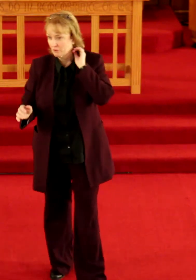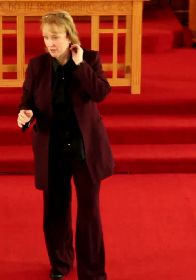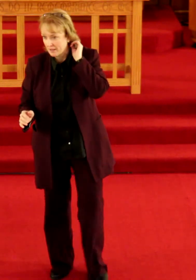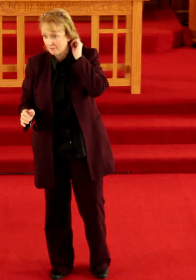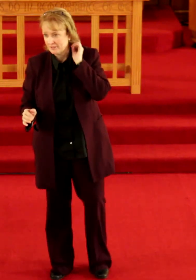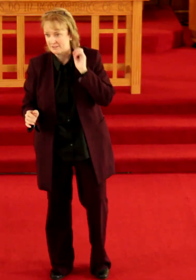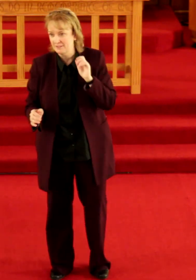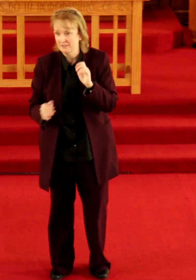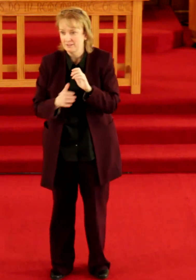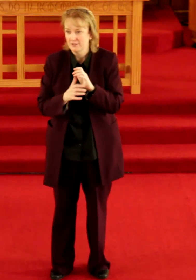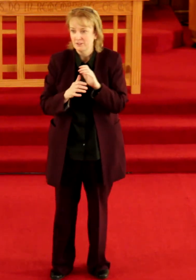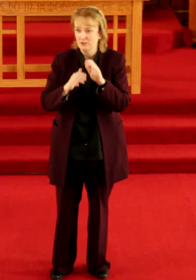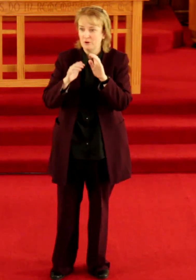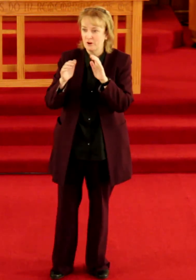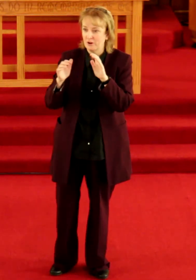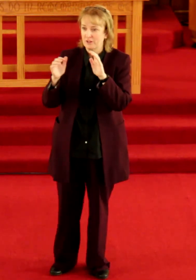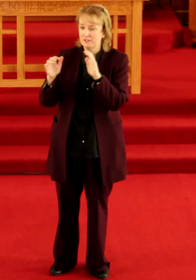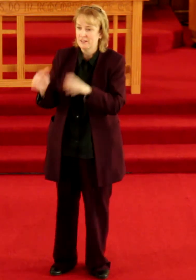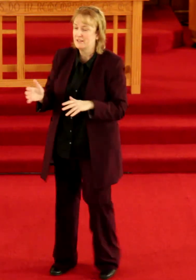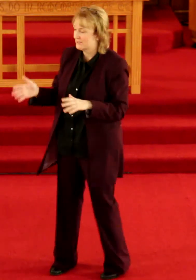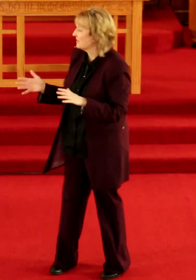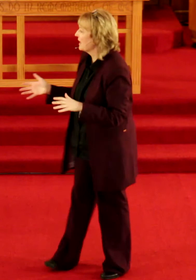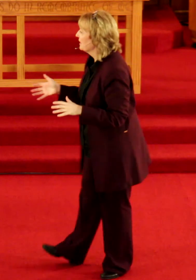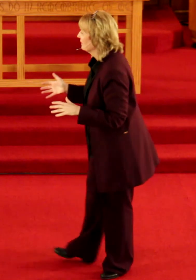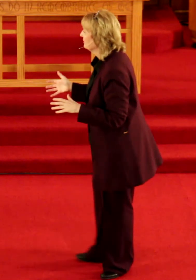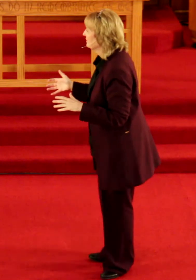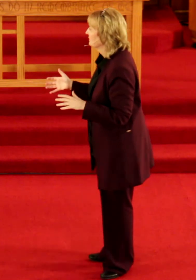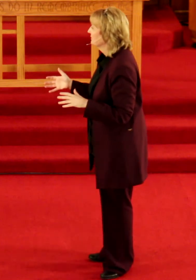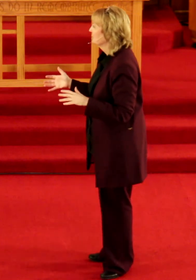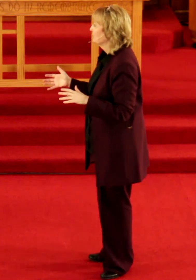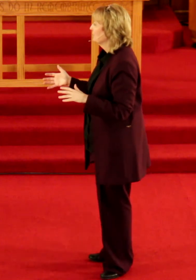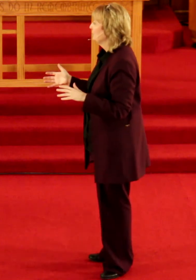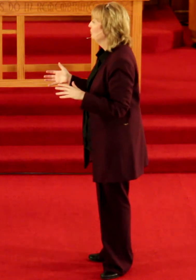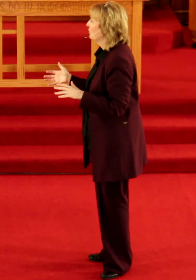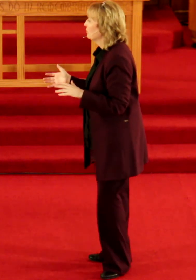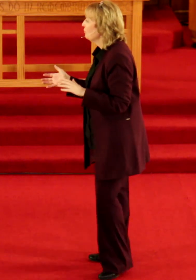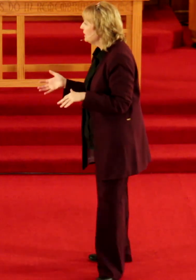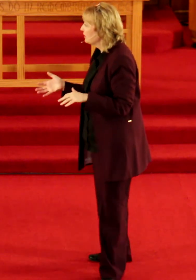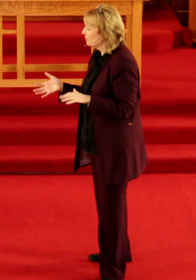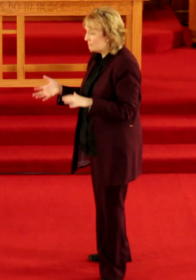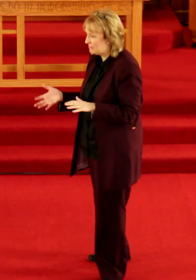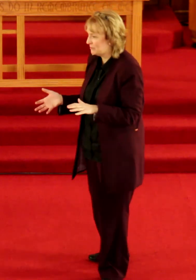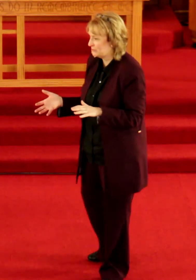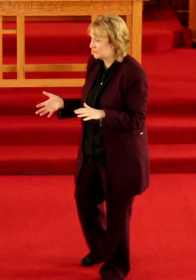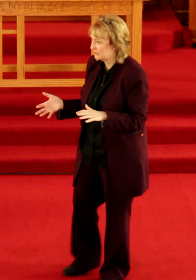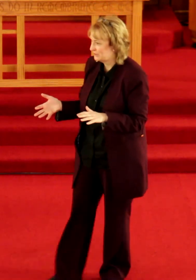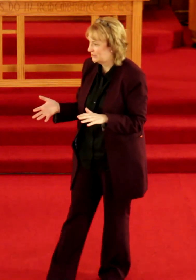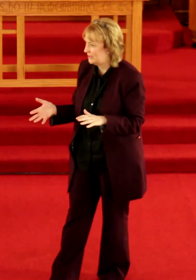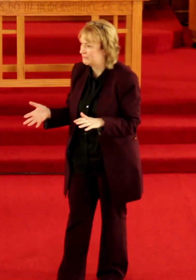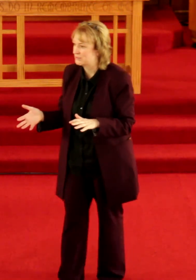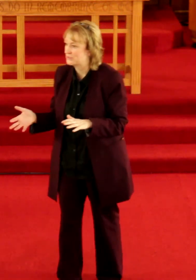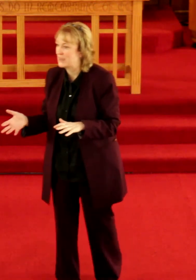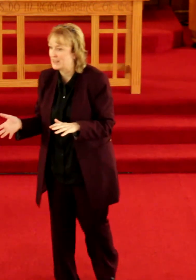don't have it you are less than you are the weaker members of society